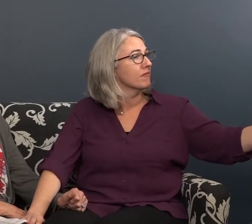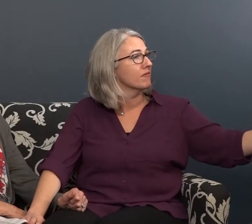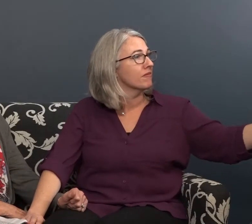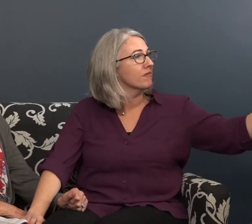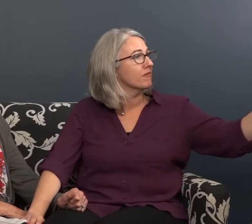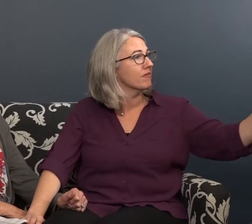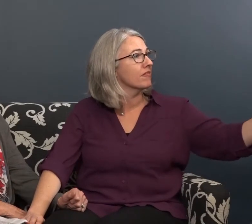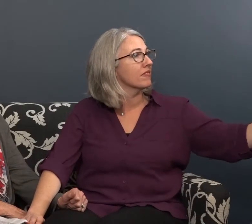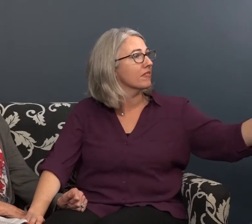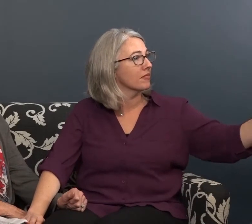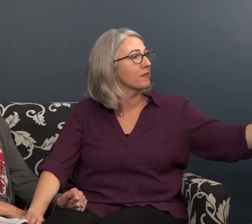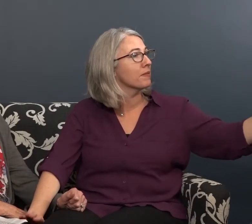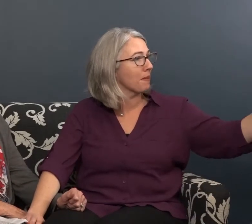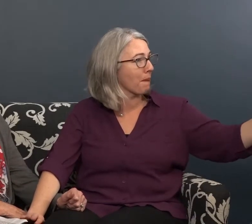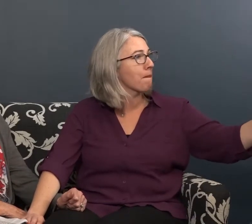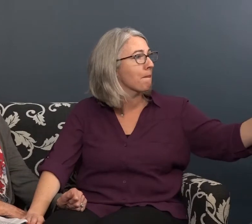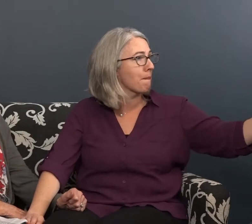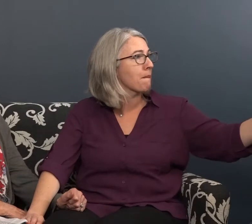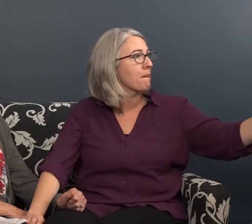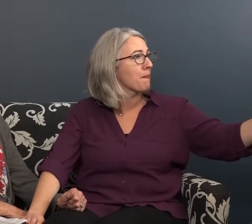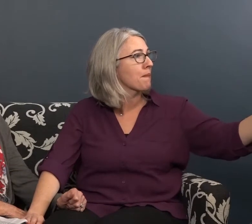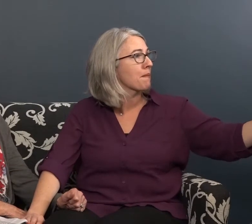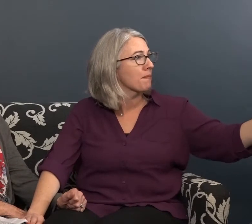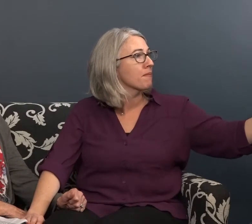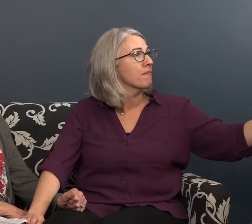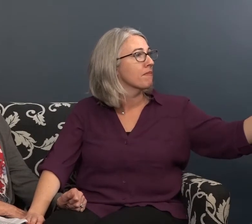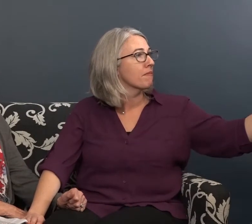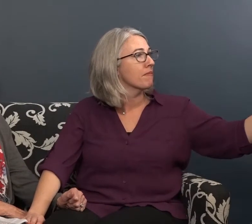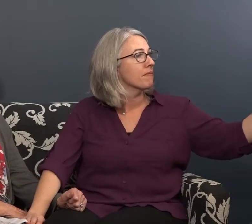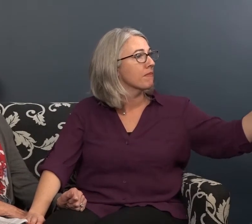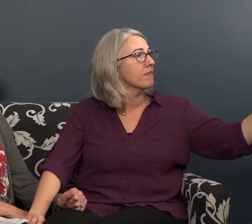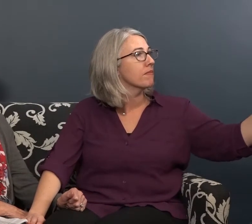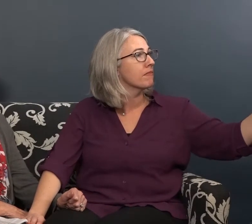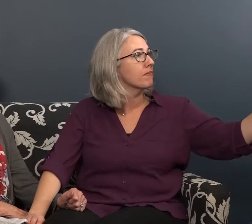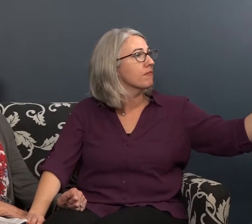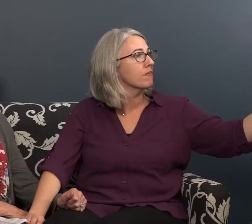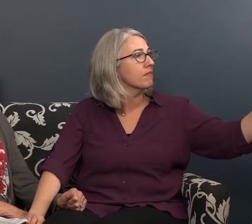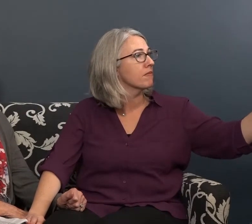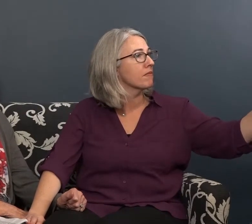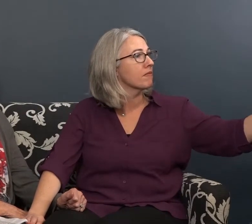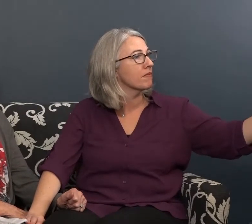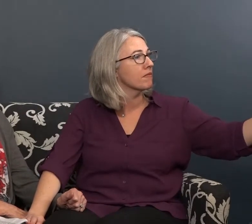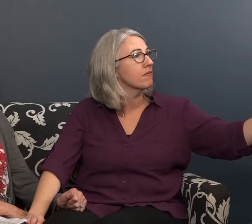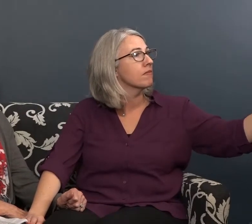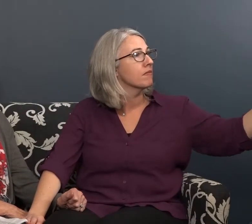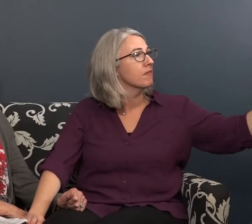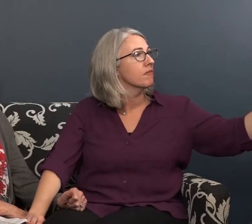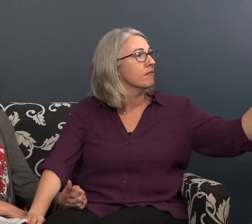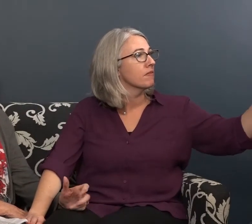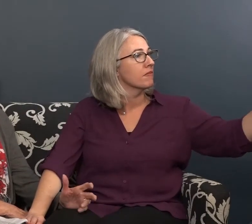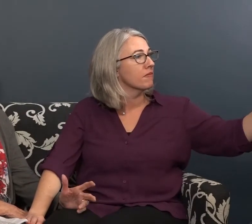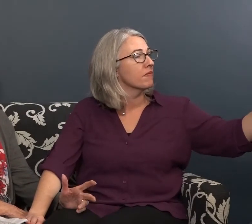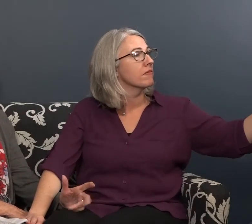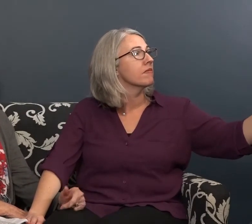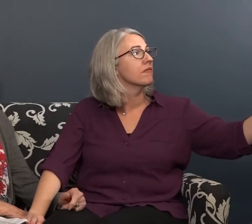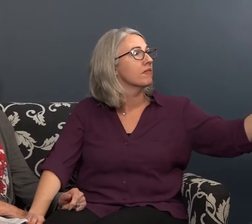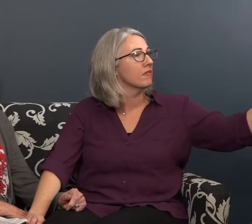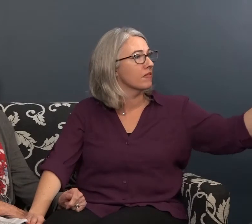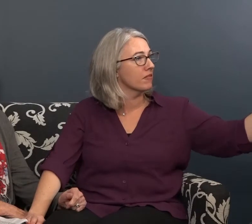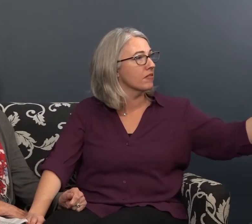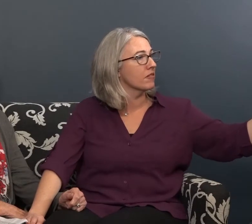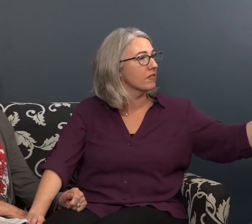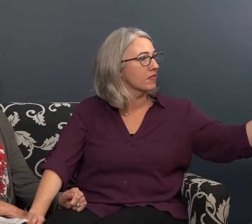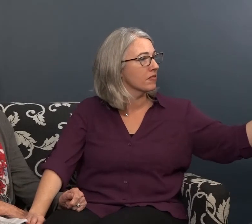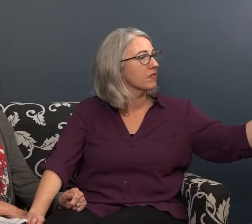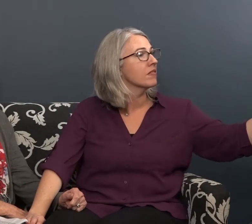auditory trainer she'd say the children were talking about her because she she'd see them talking to